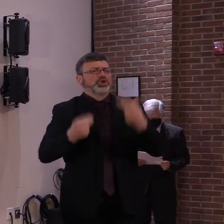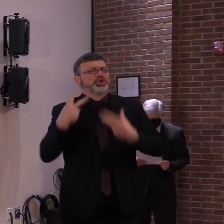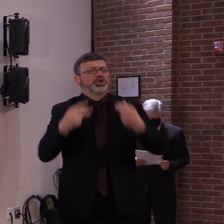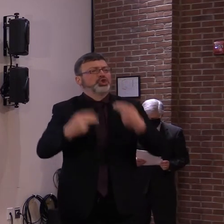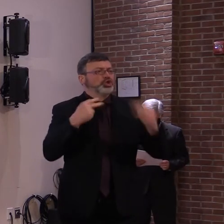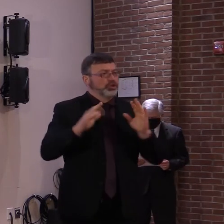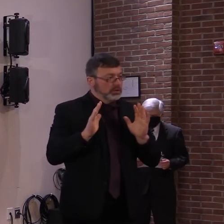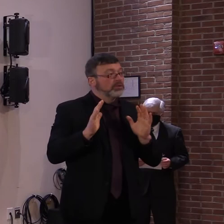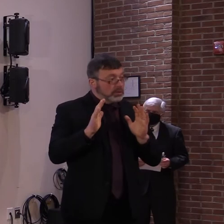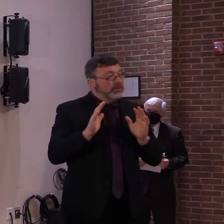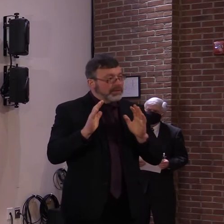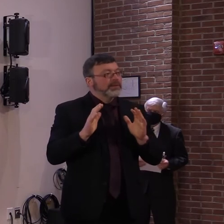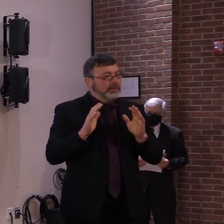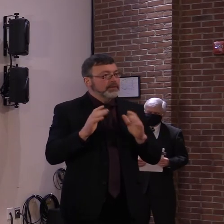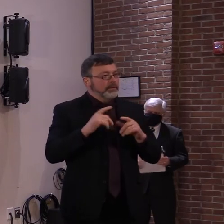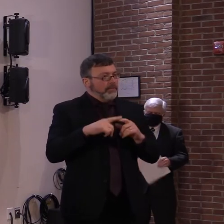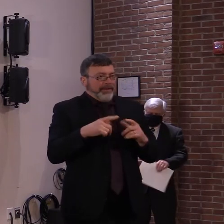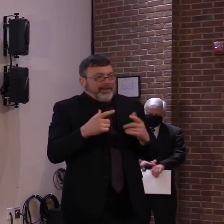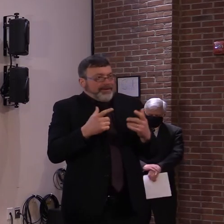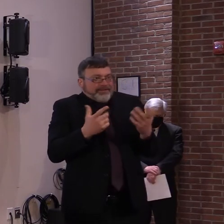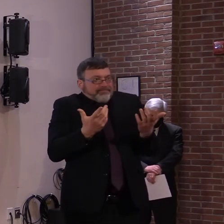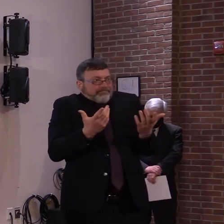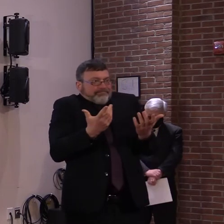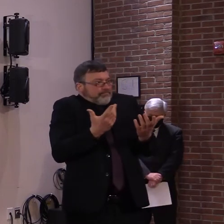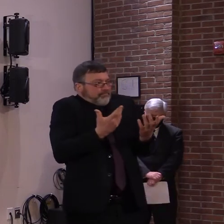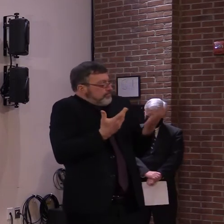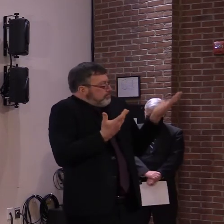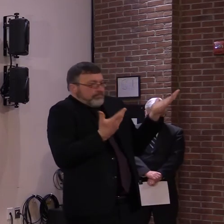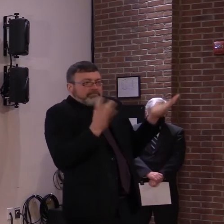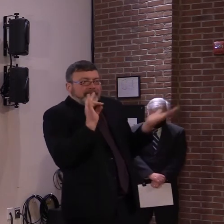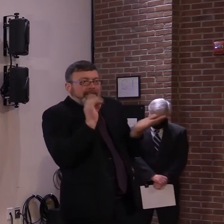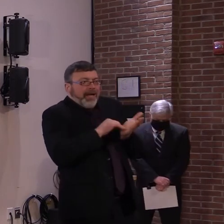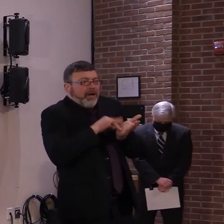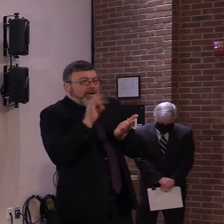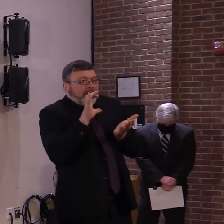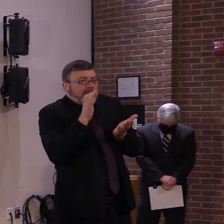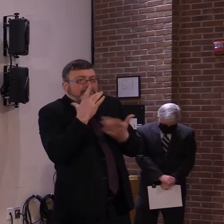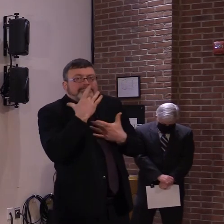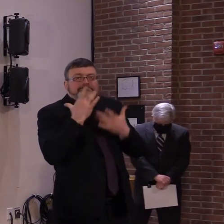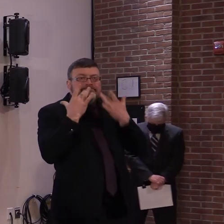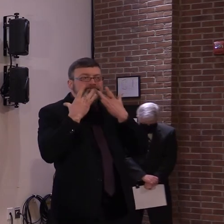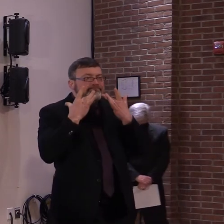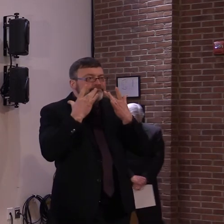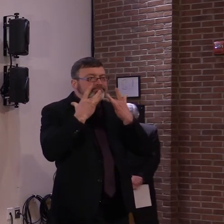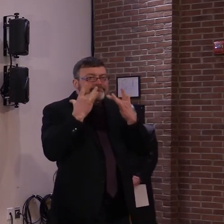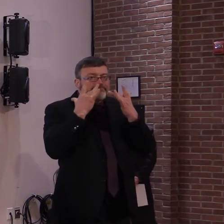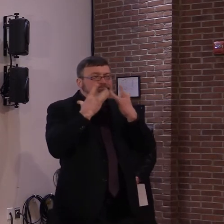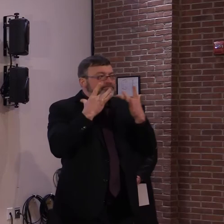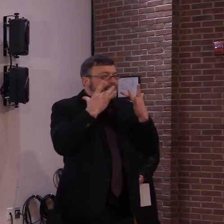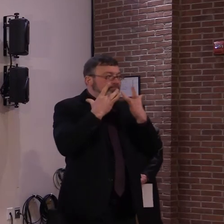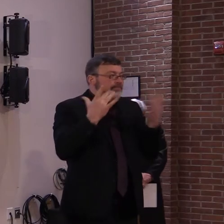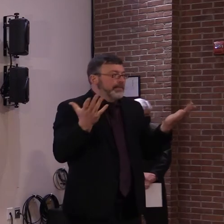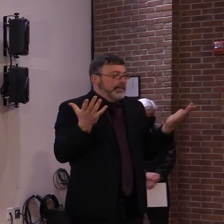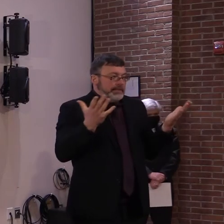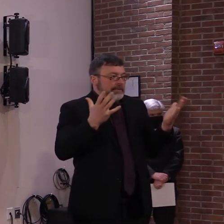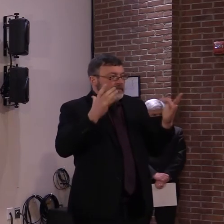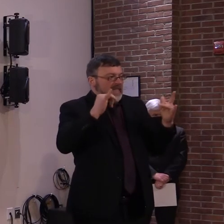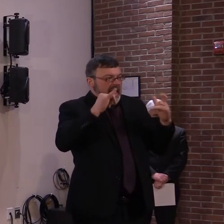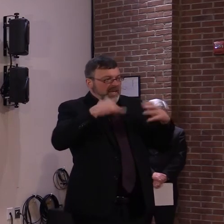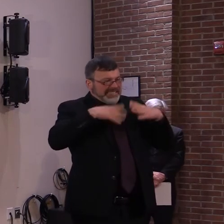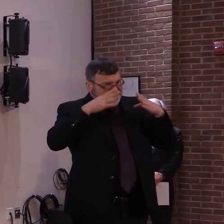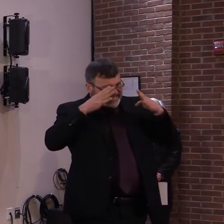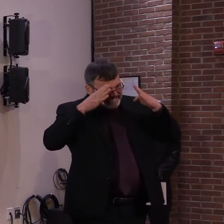in some respects, of the federal government and how much of the vaccine we're going to receive. But we'll distribute it just as fast as we get it.